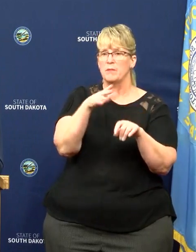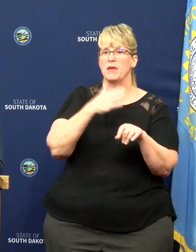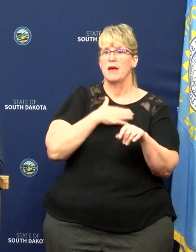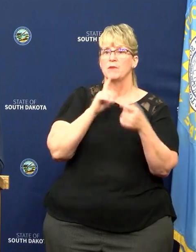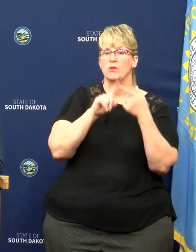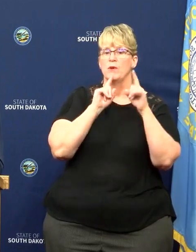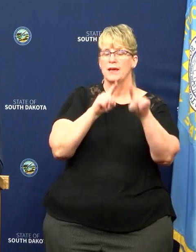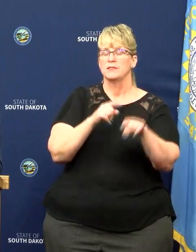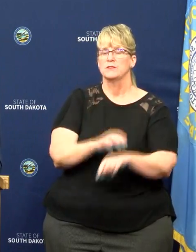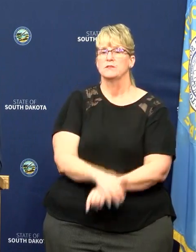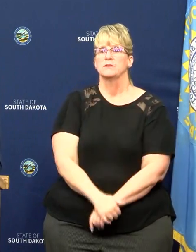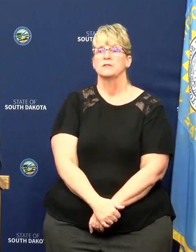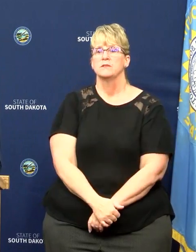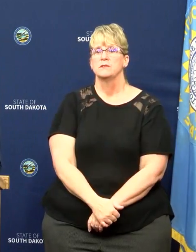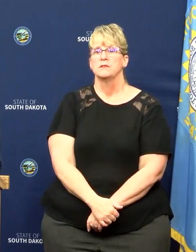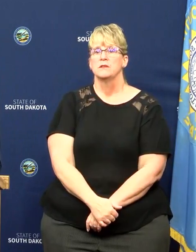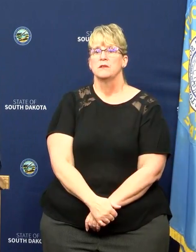answer.